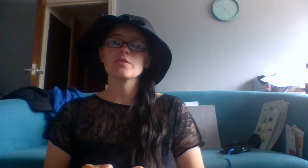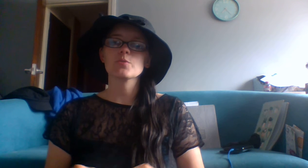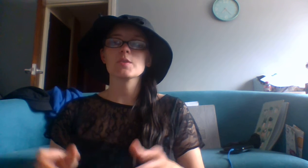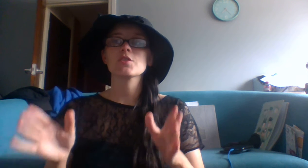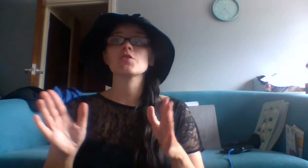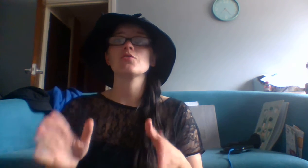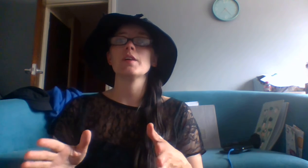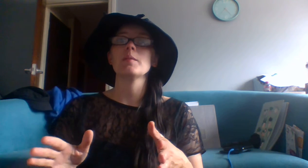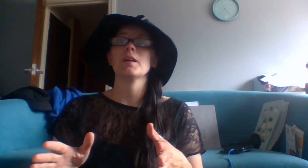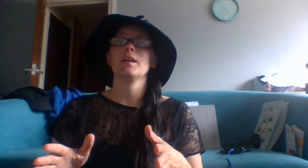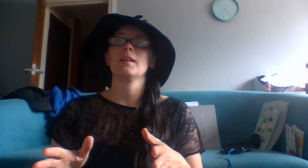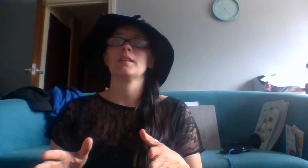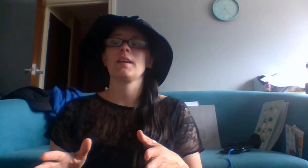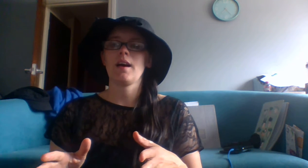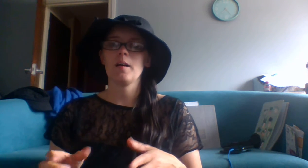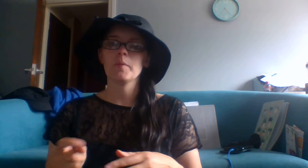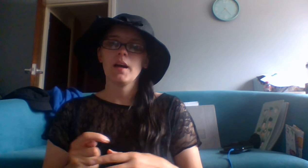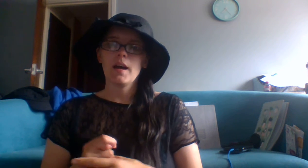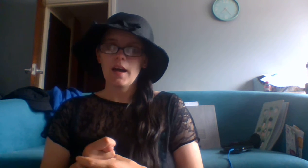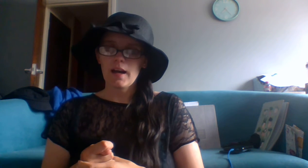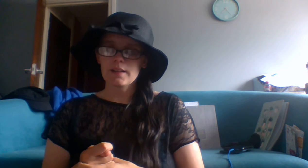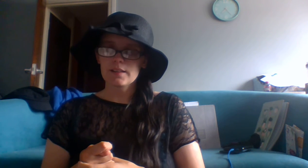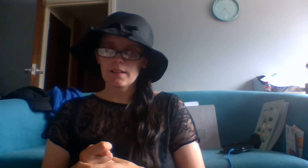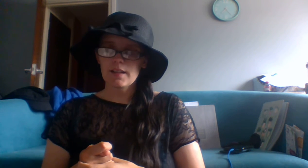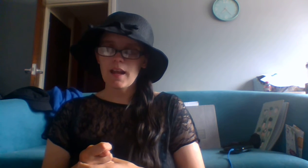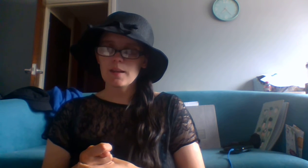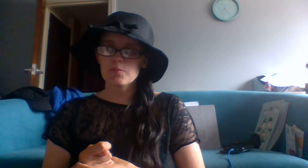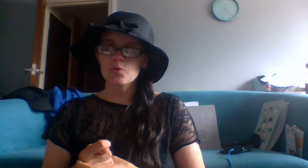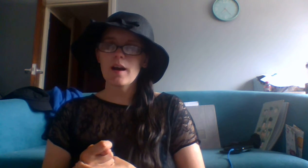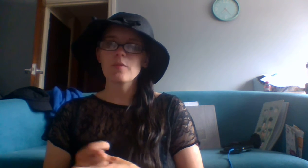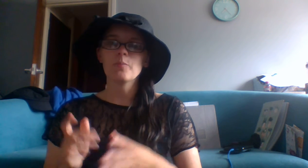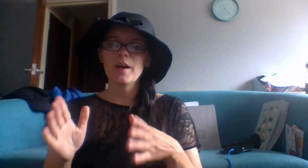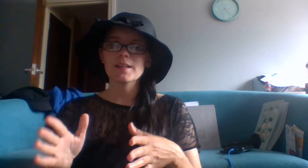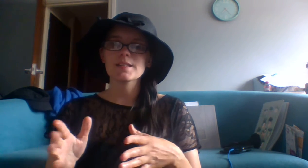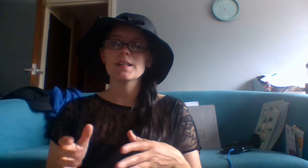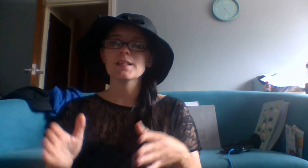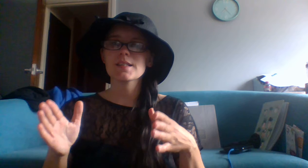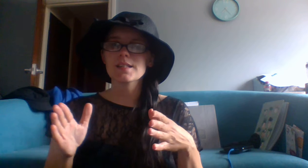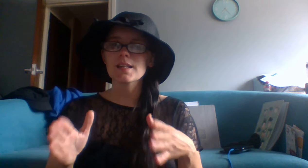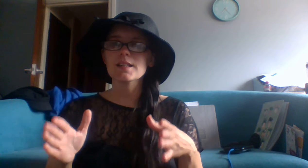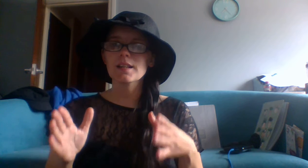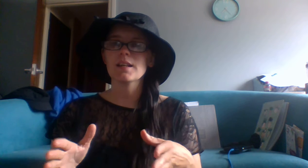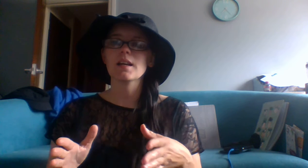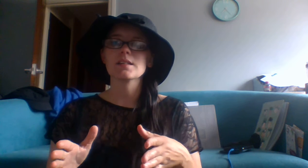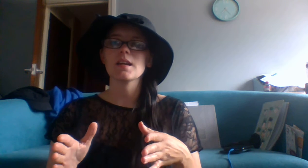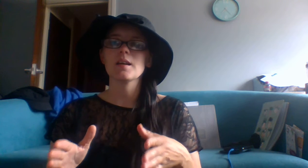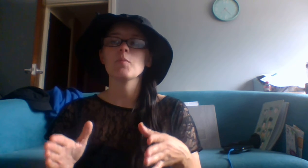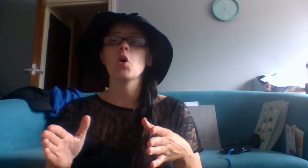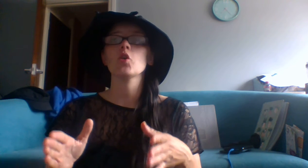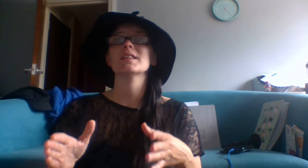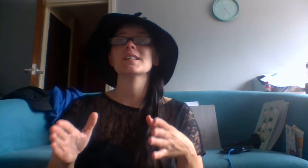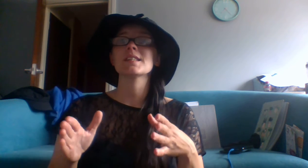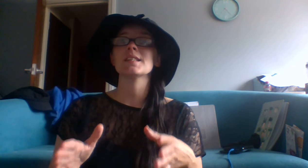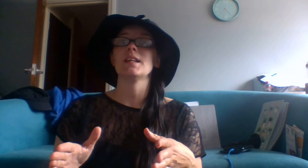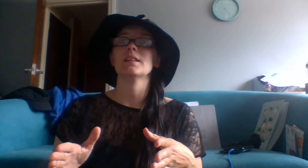George was screaming in the cab and claimed to have Bessie sitting next to him on the seat.